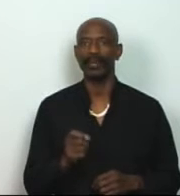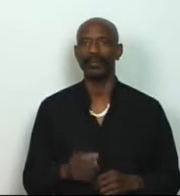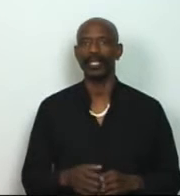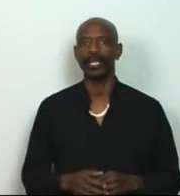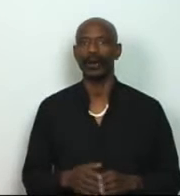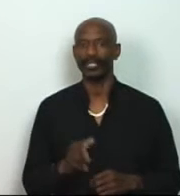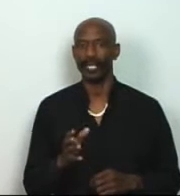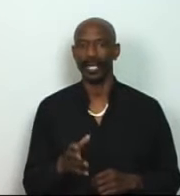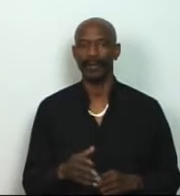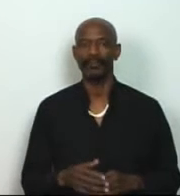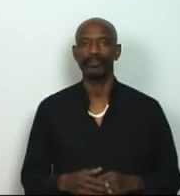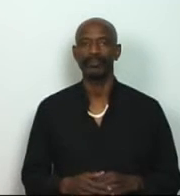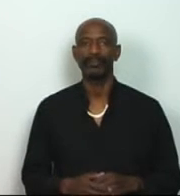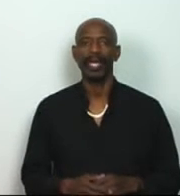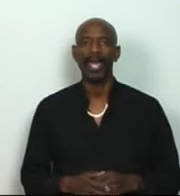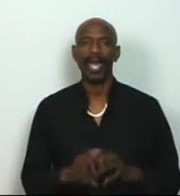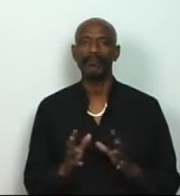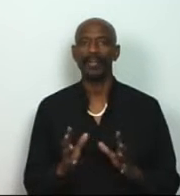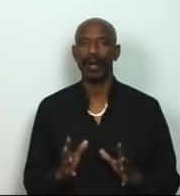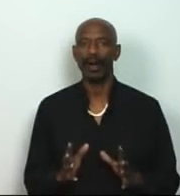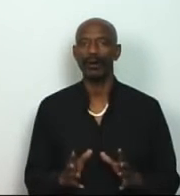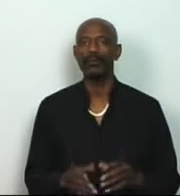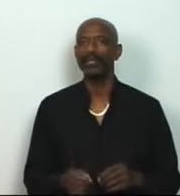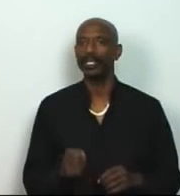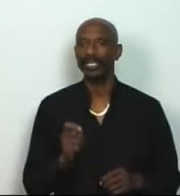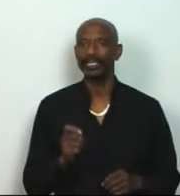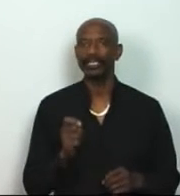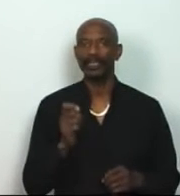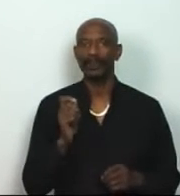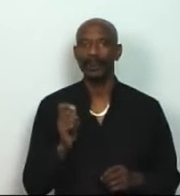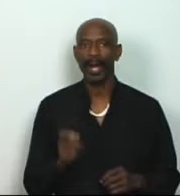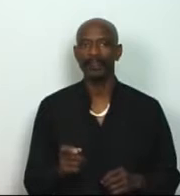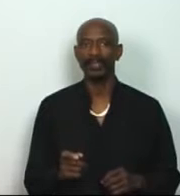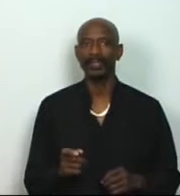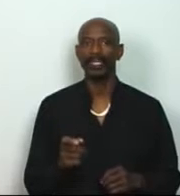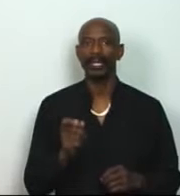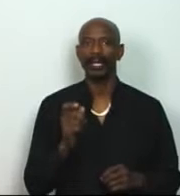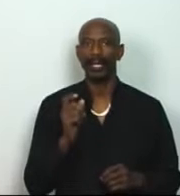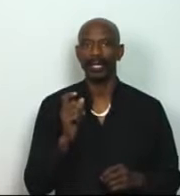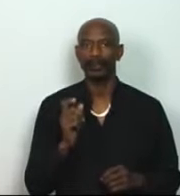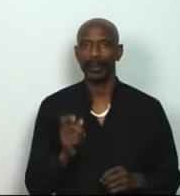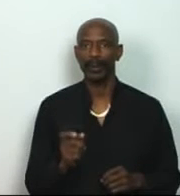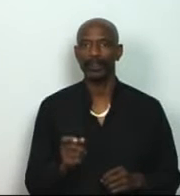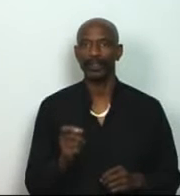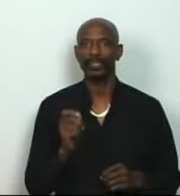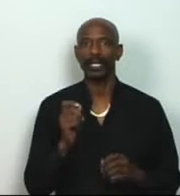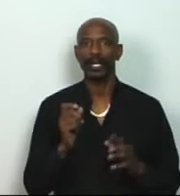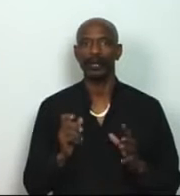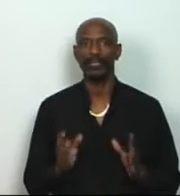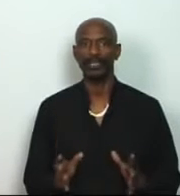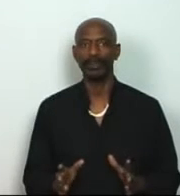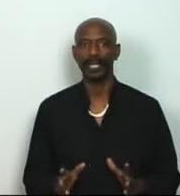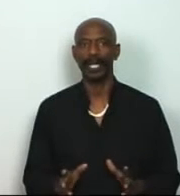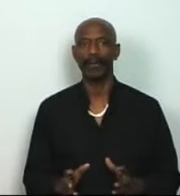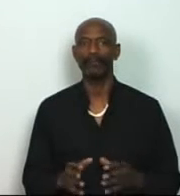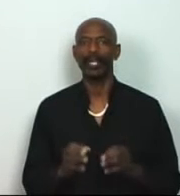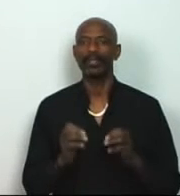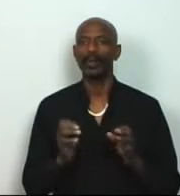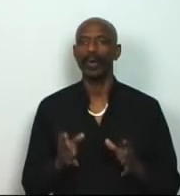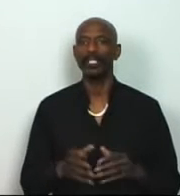your money or time. After all, this is the promise and purpose of this plan. The one